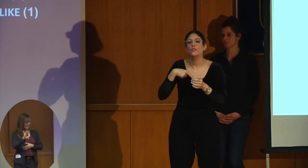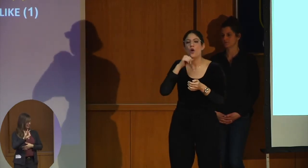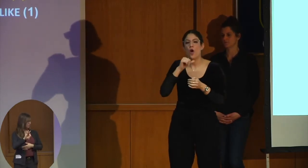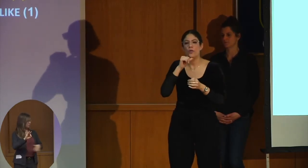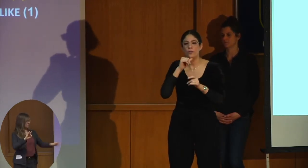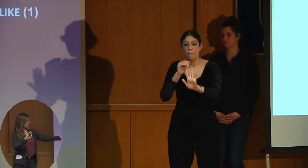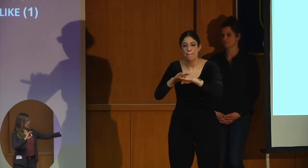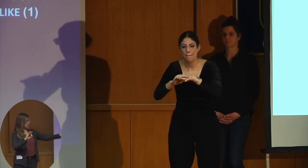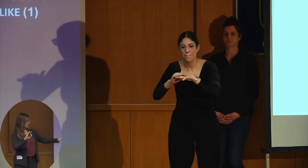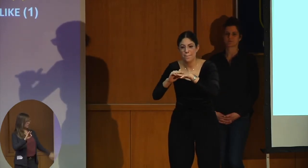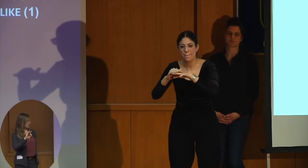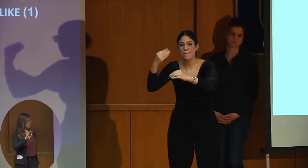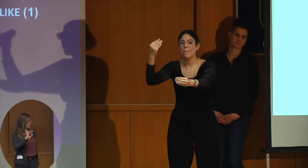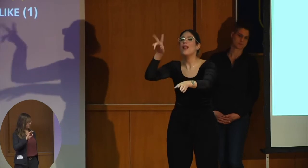Hold on. We have a problem with the microphone.